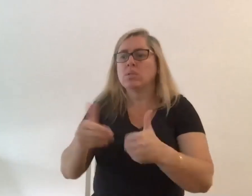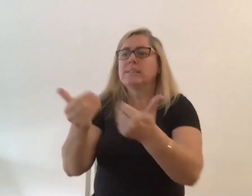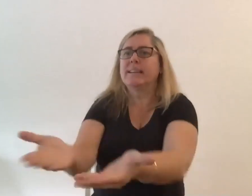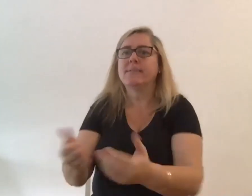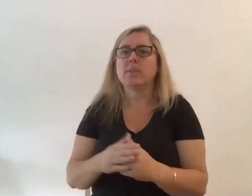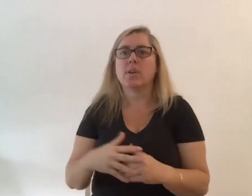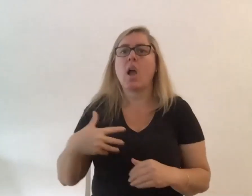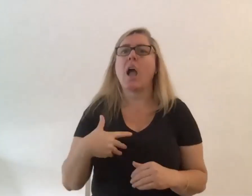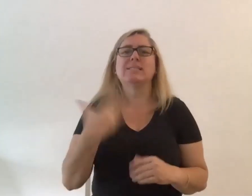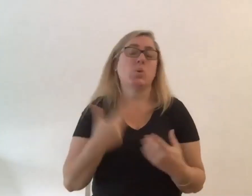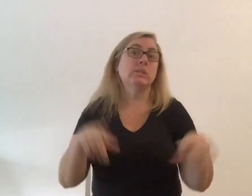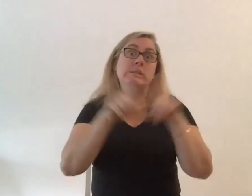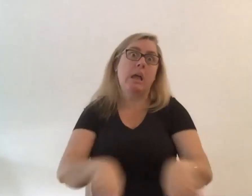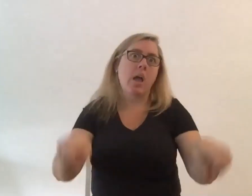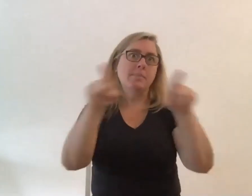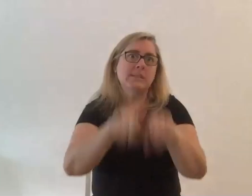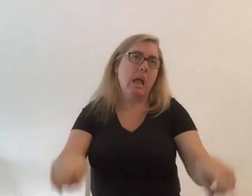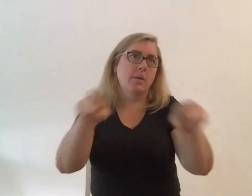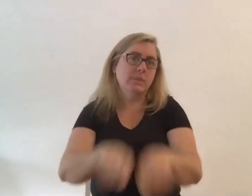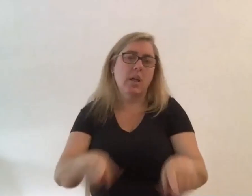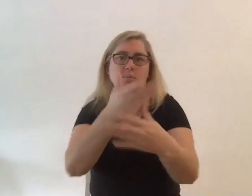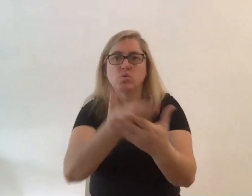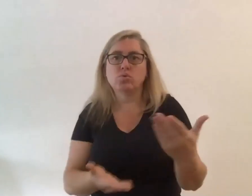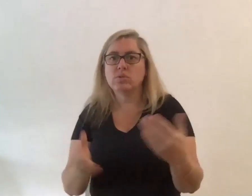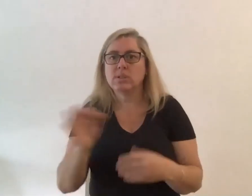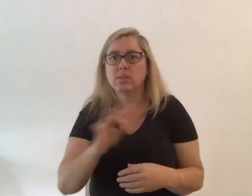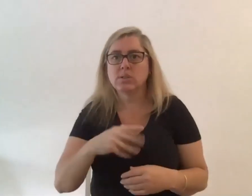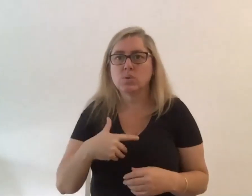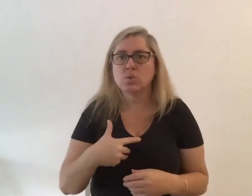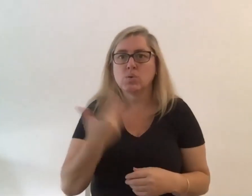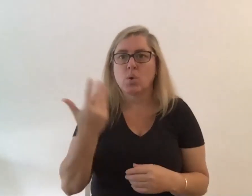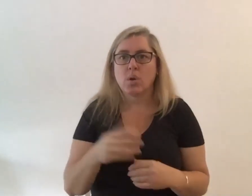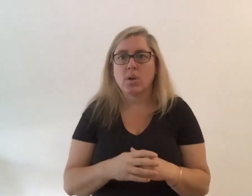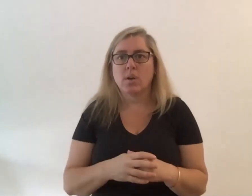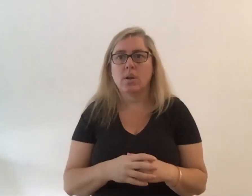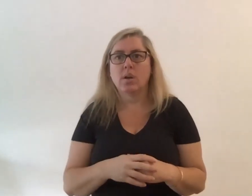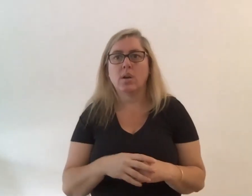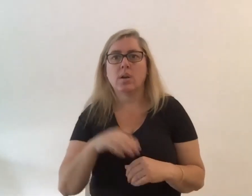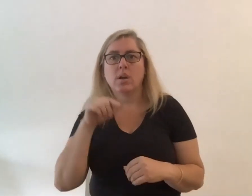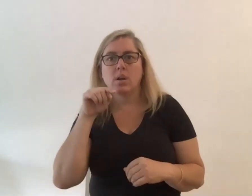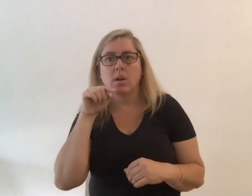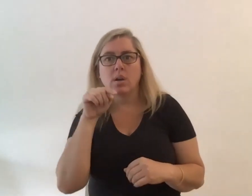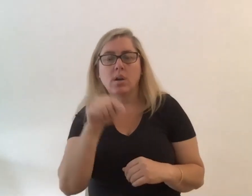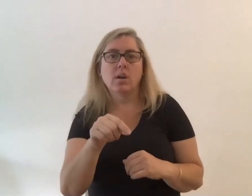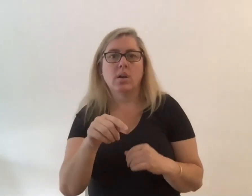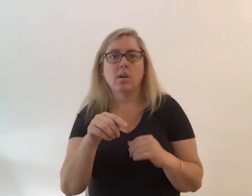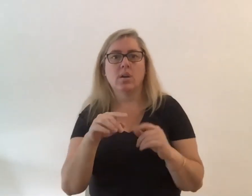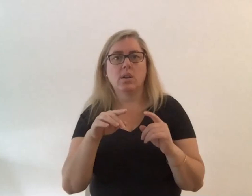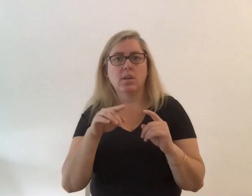advocating the same stories so in qualia at the moment um hadley johnson is deaf and